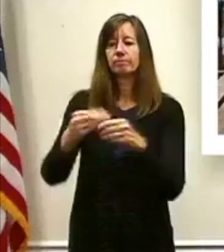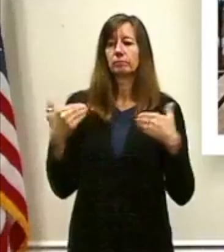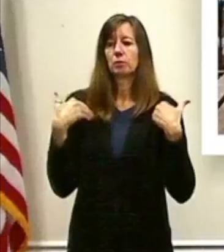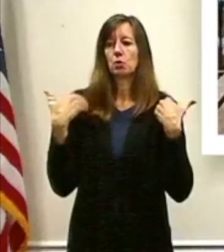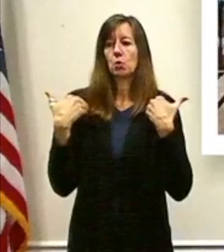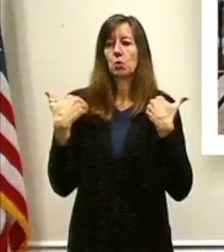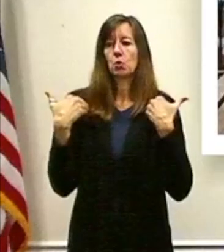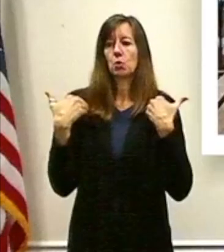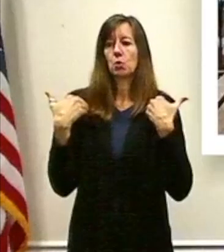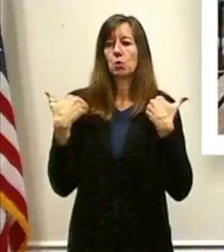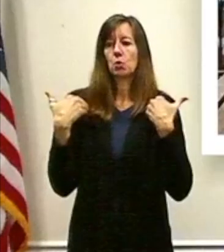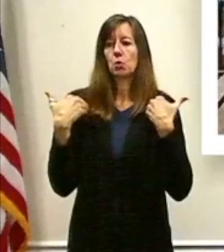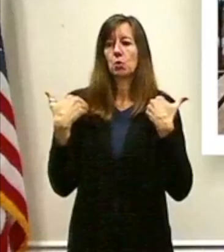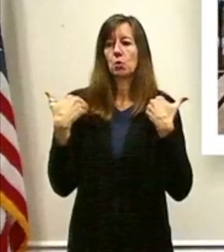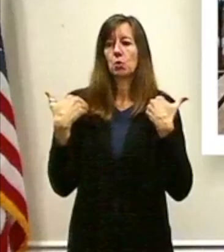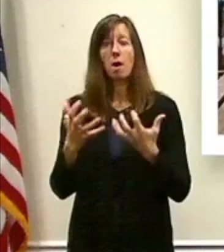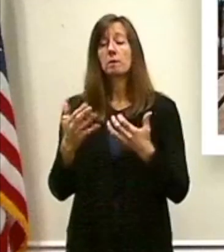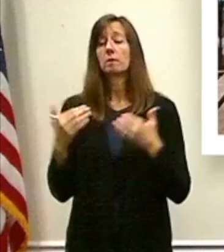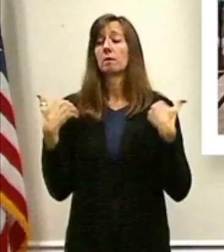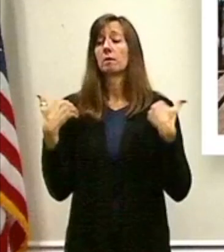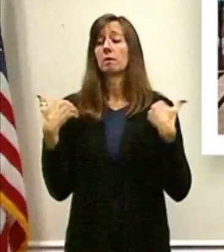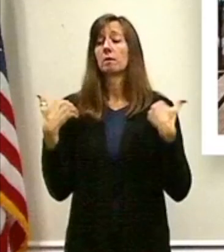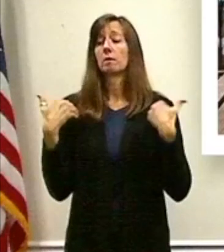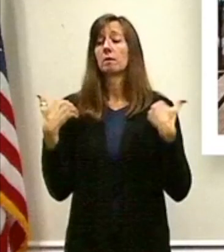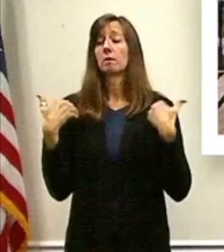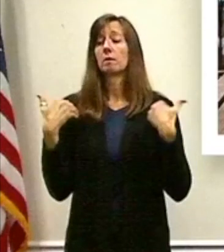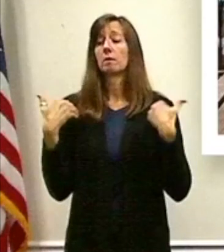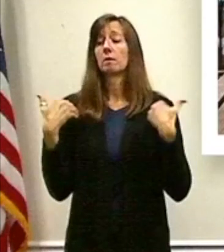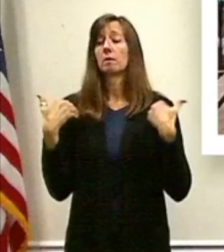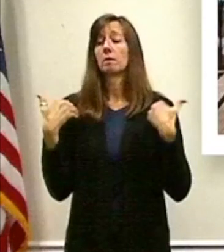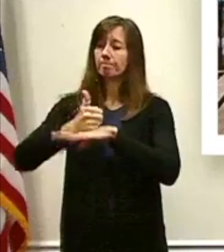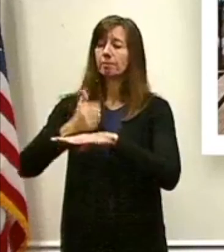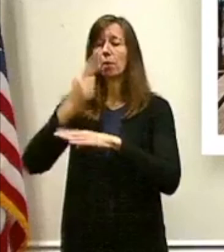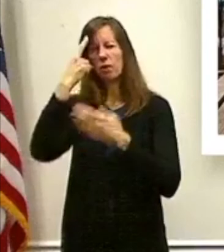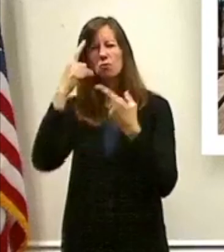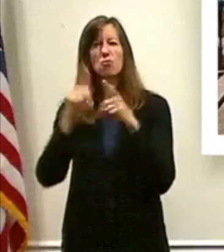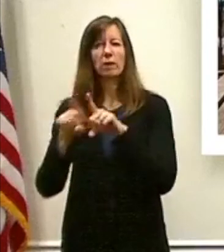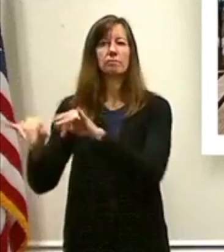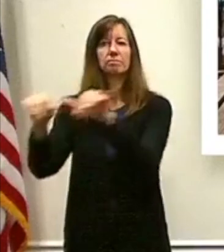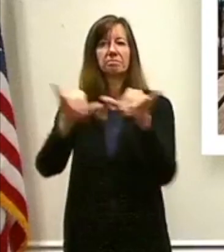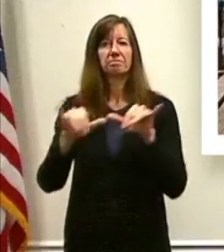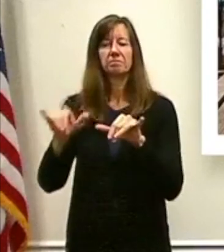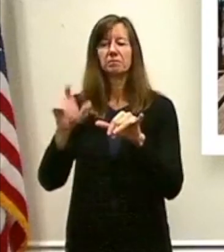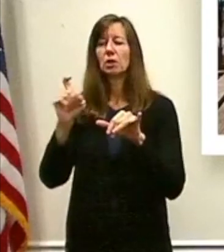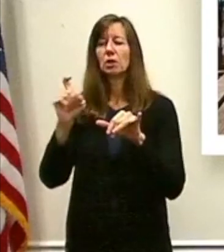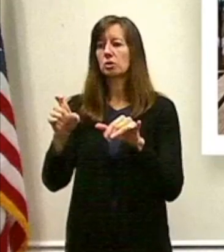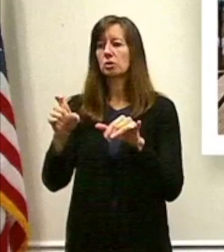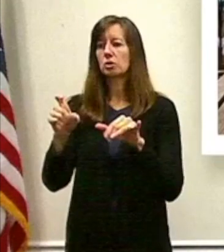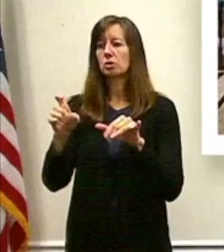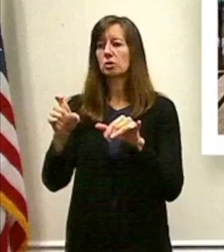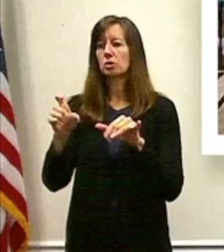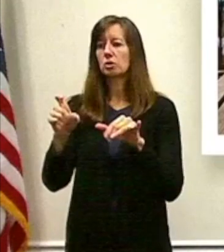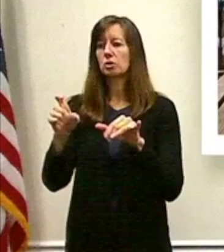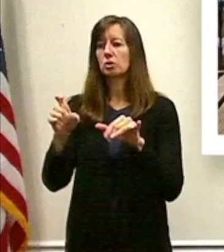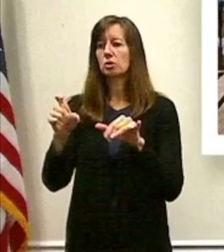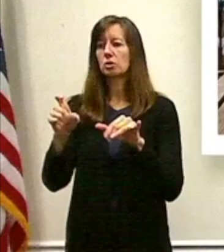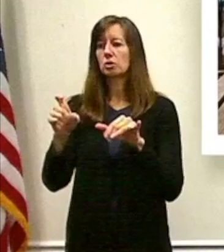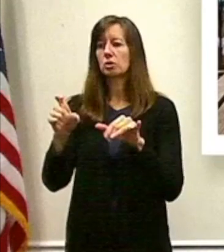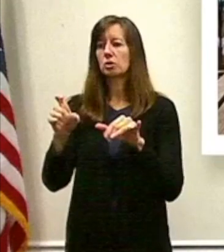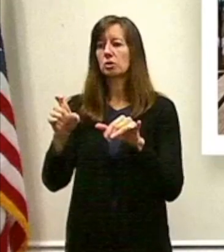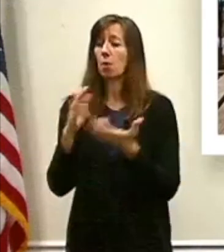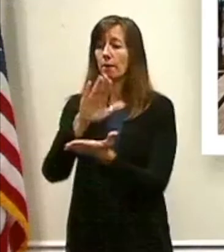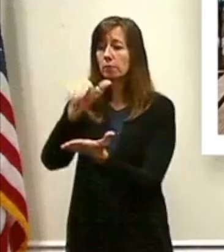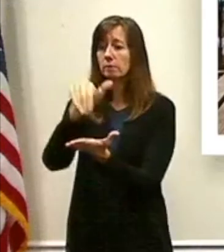Opportunity Center, we agree, ought to be here in the city of Poughkeepsie for the need, but also the logic of having it centralized